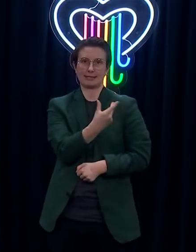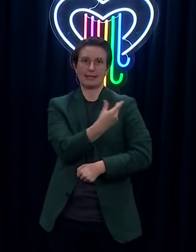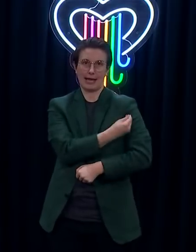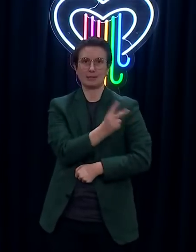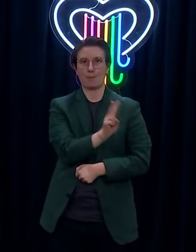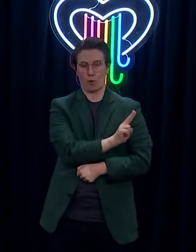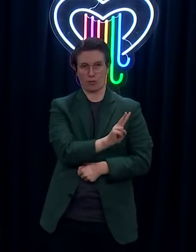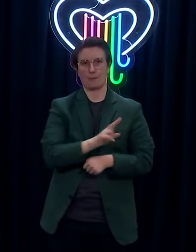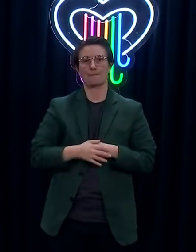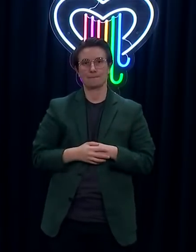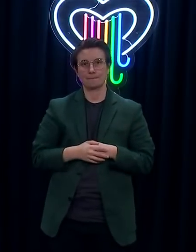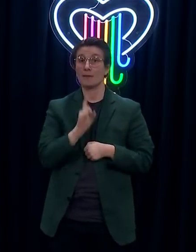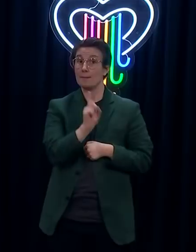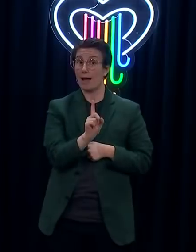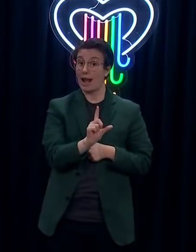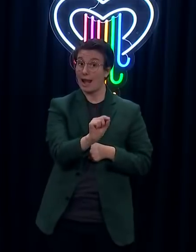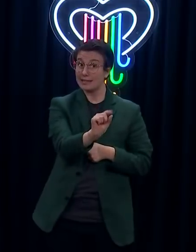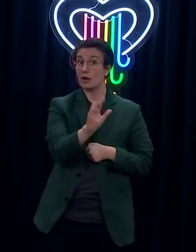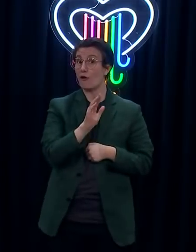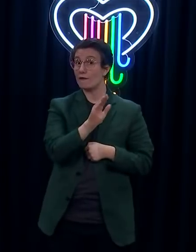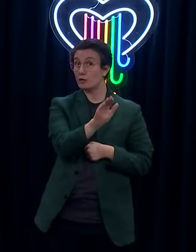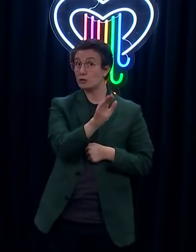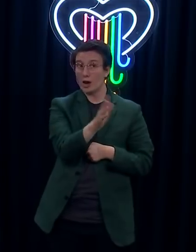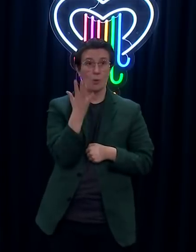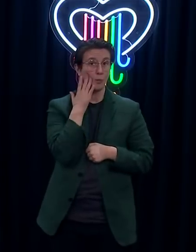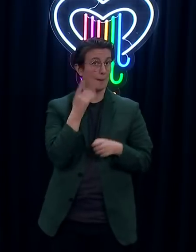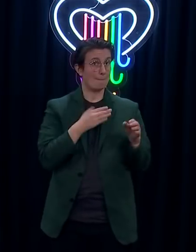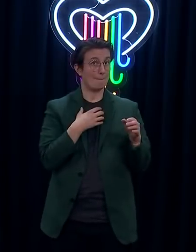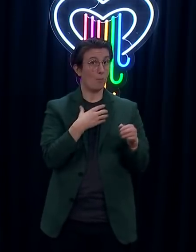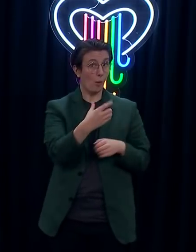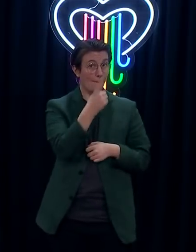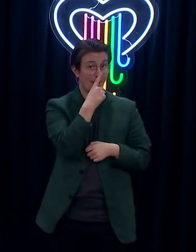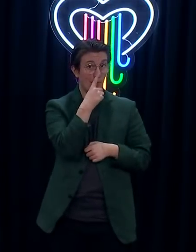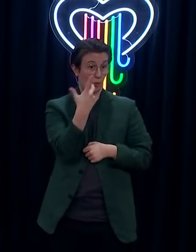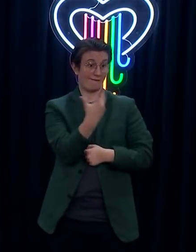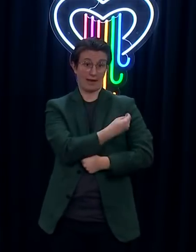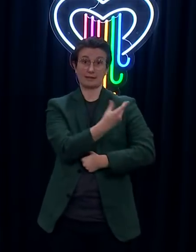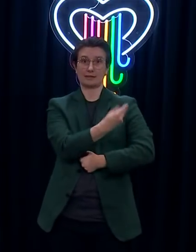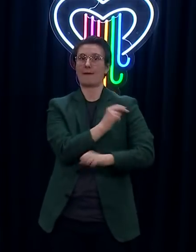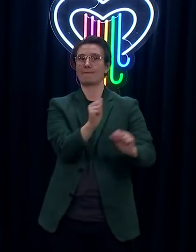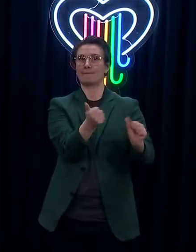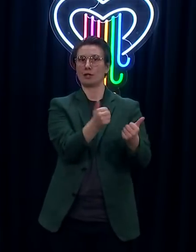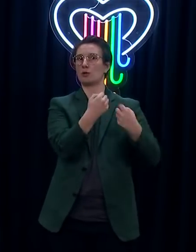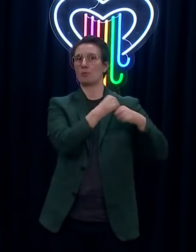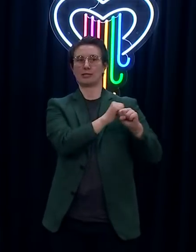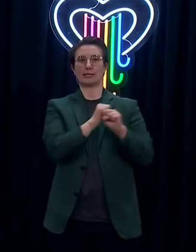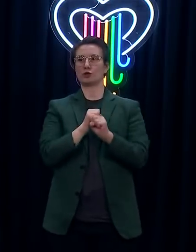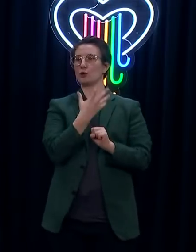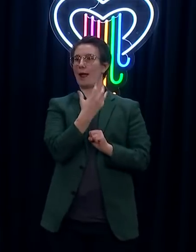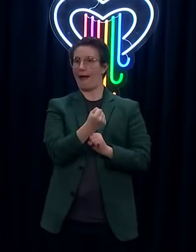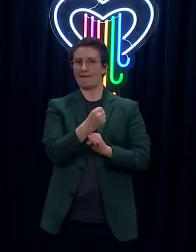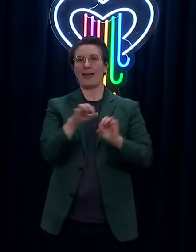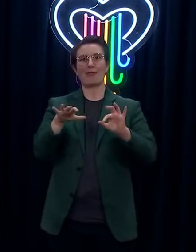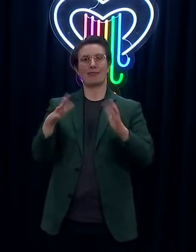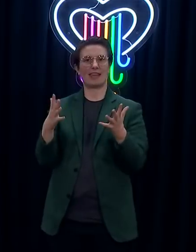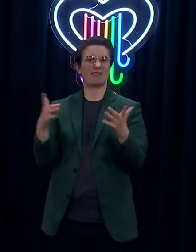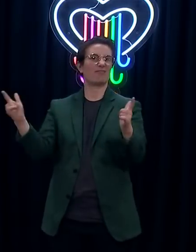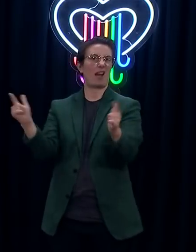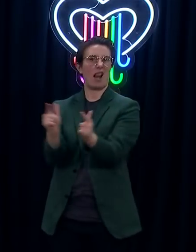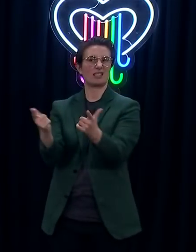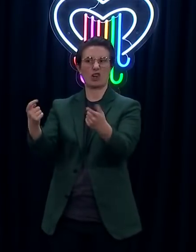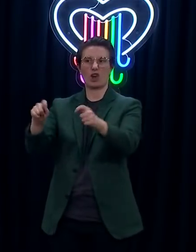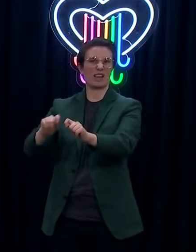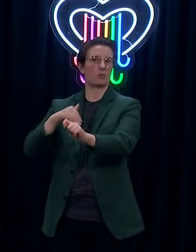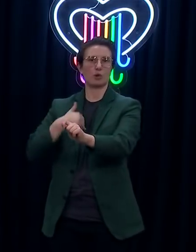Minister Little was saying in the future is what I've said. We want to avoid in the future using those levels and the best way to do that is high vaccination